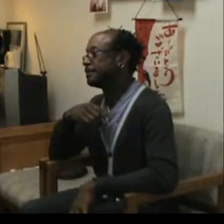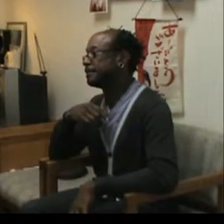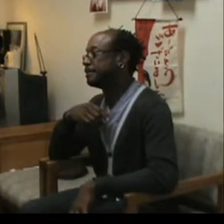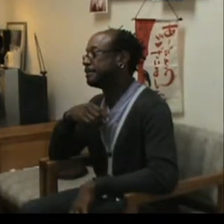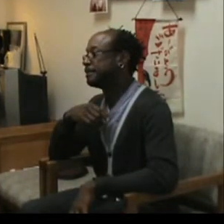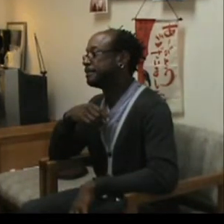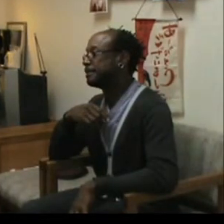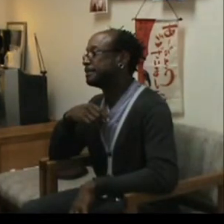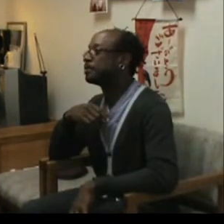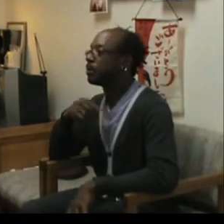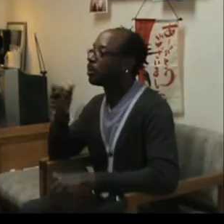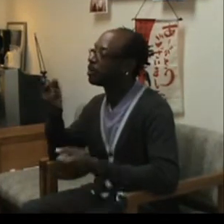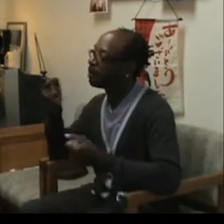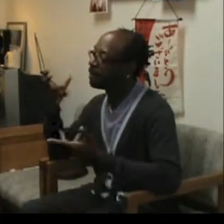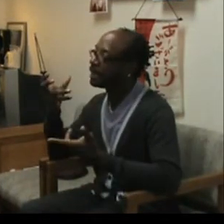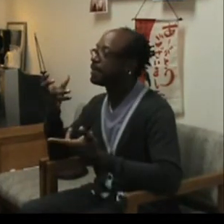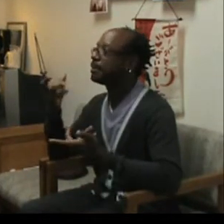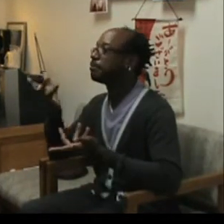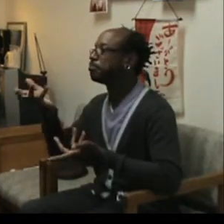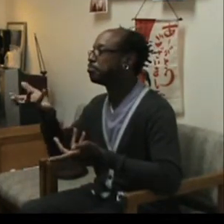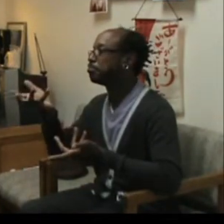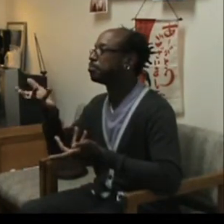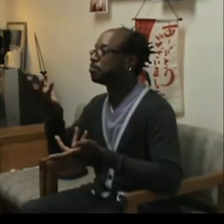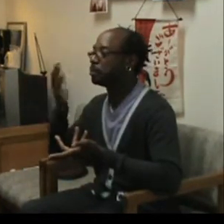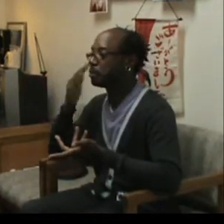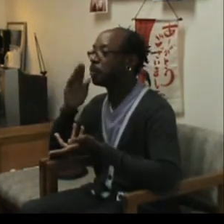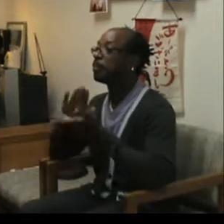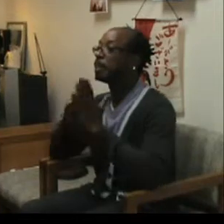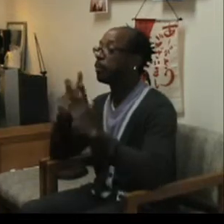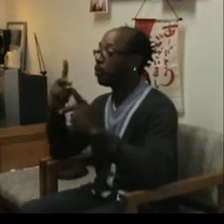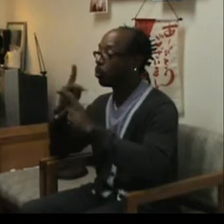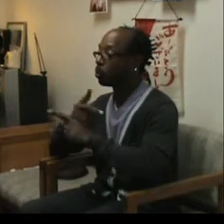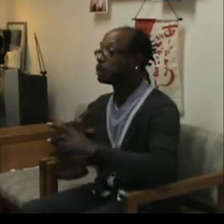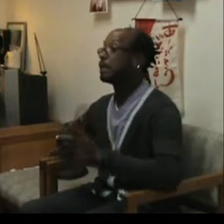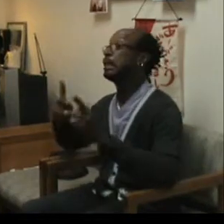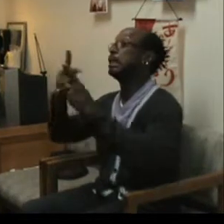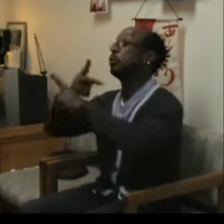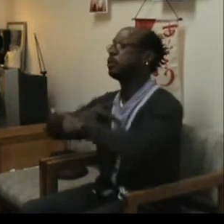So, there are many that become worse and worse and then you start to notice.